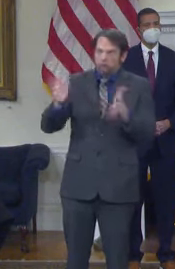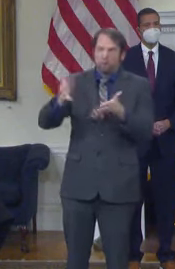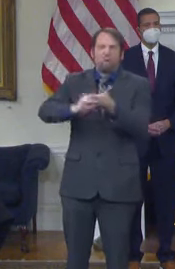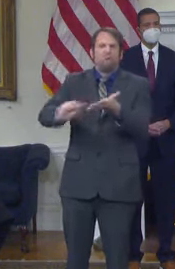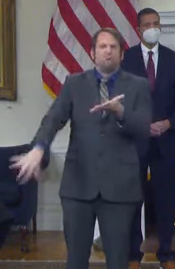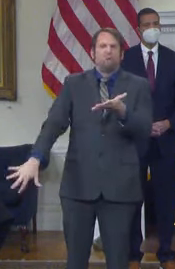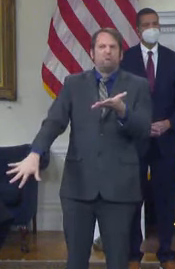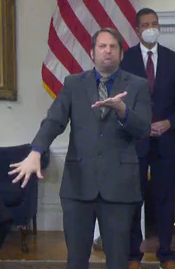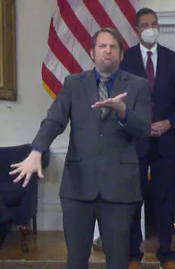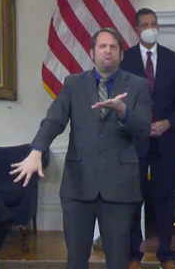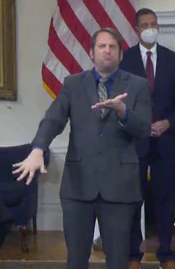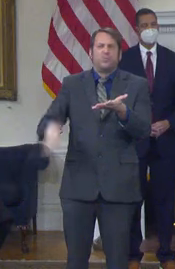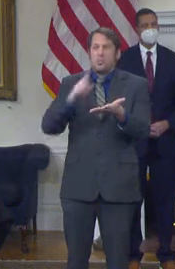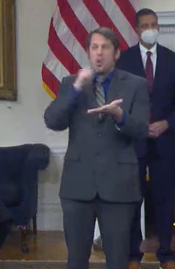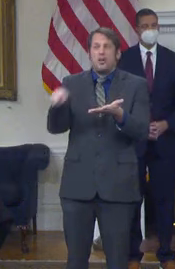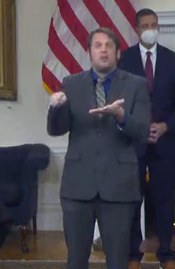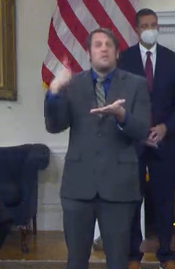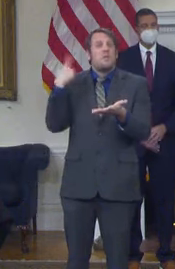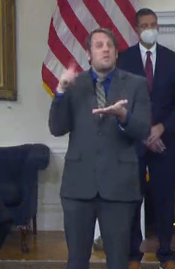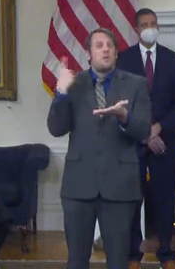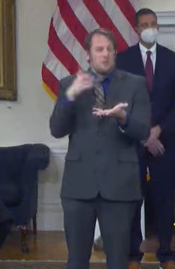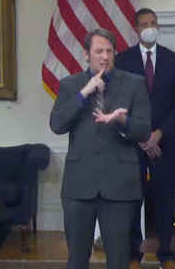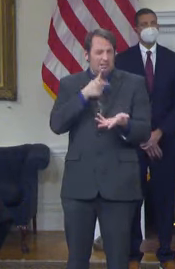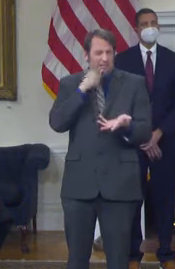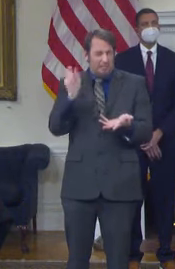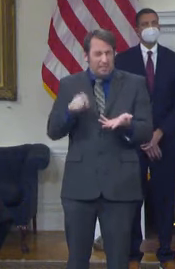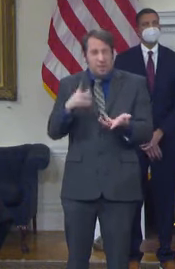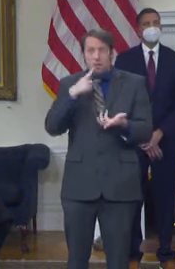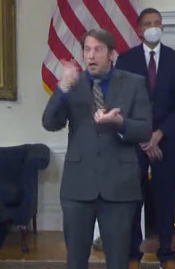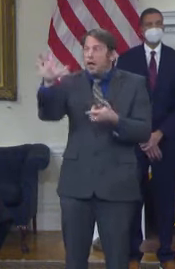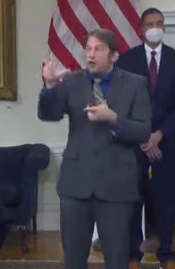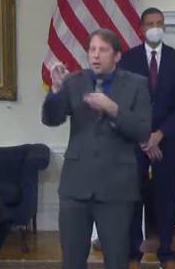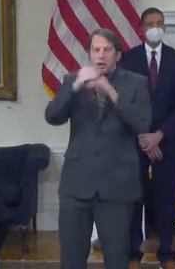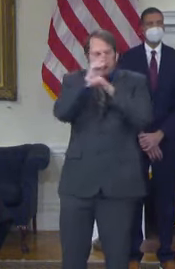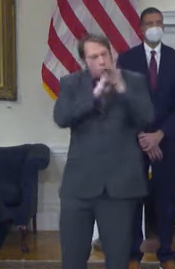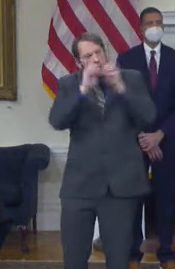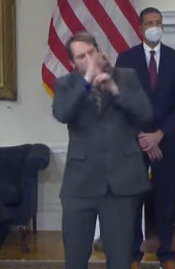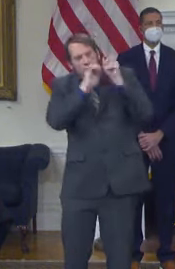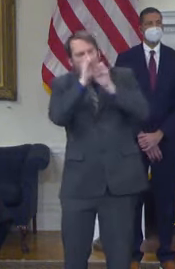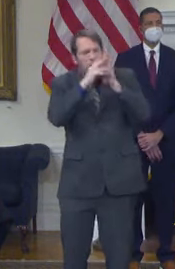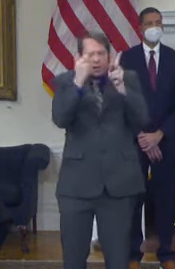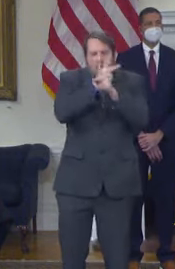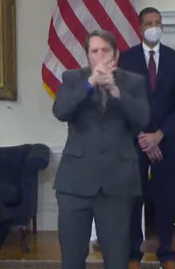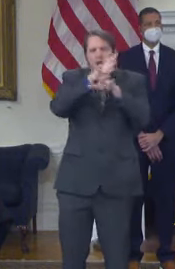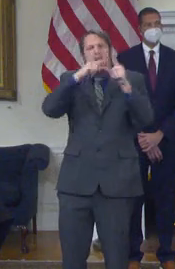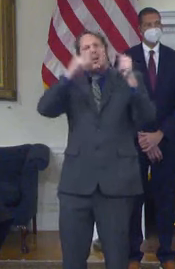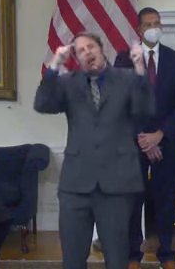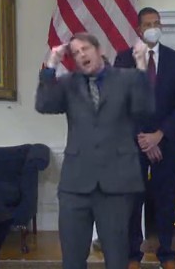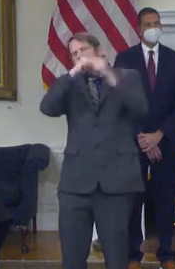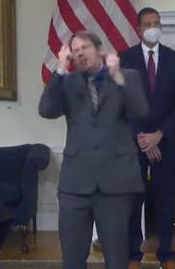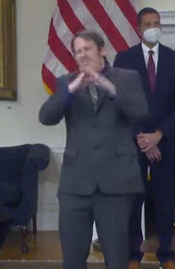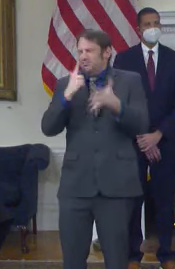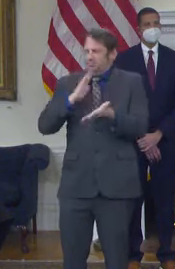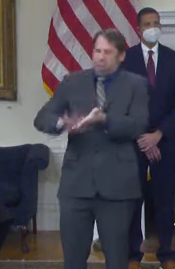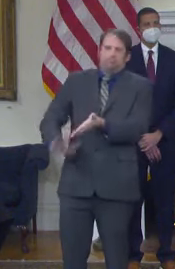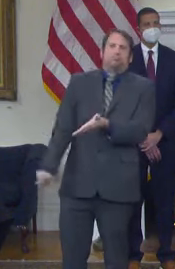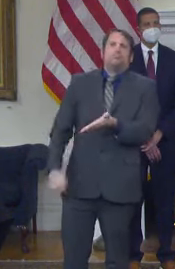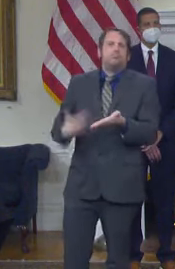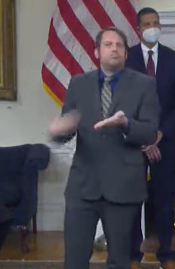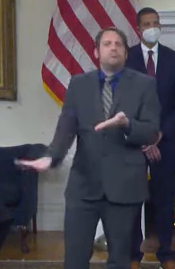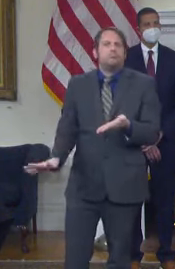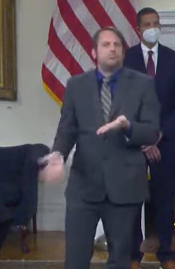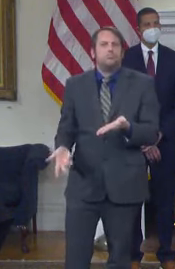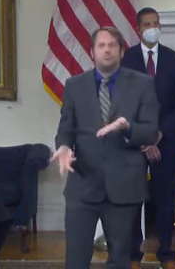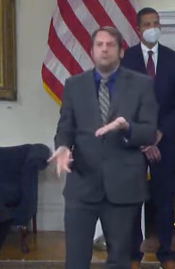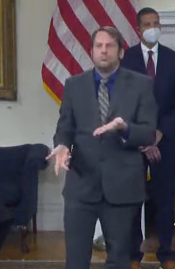piece of red tape for our small, stubbed businesses, and we're doing away with it altogether. We're also going to eliminate